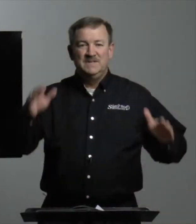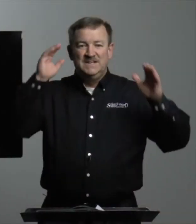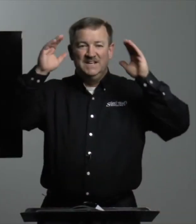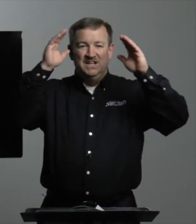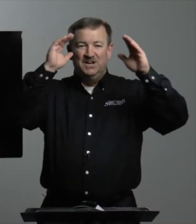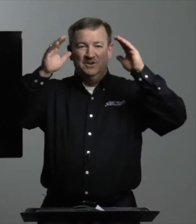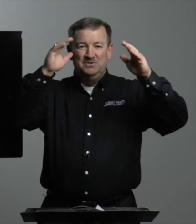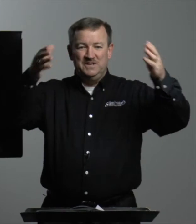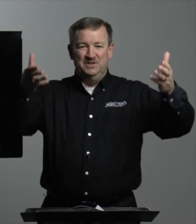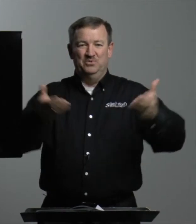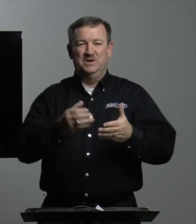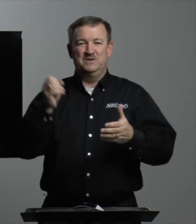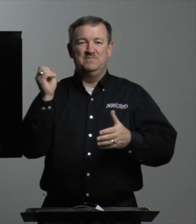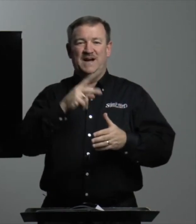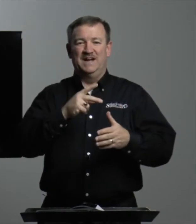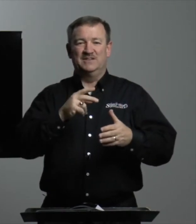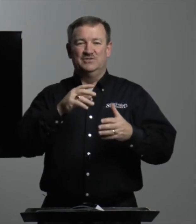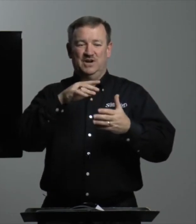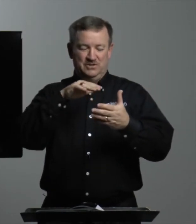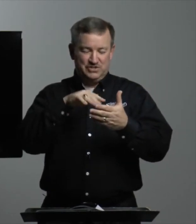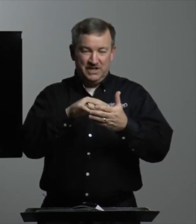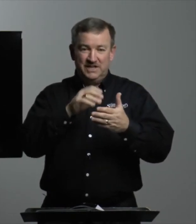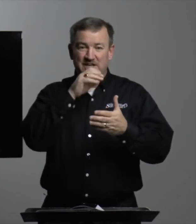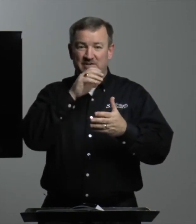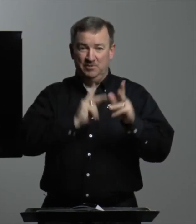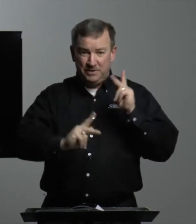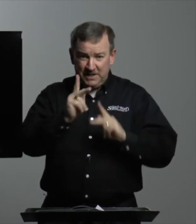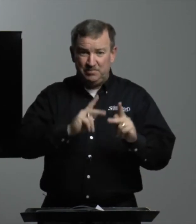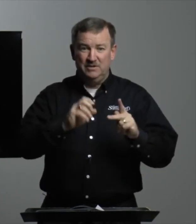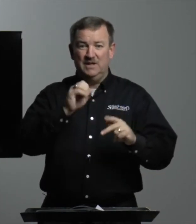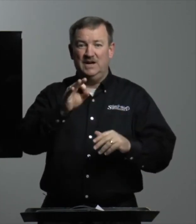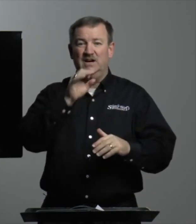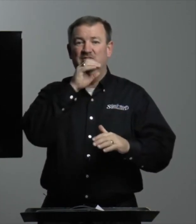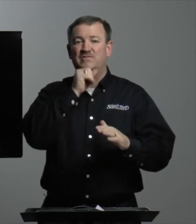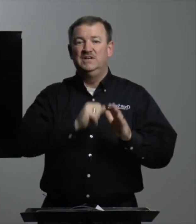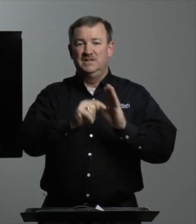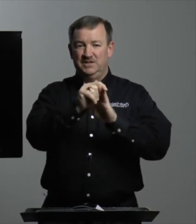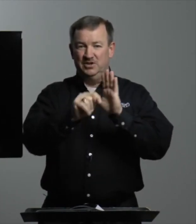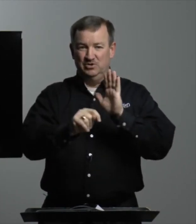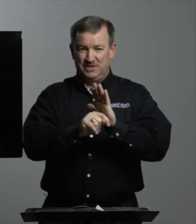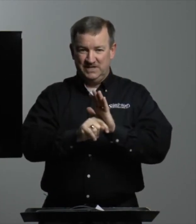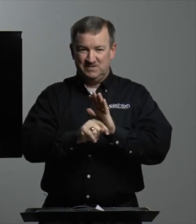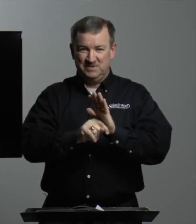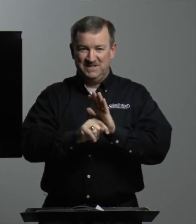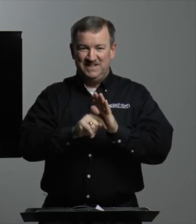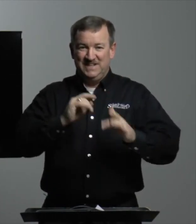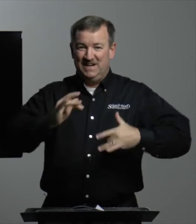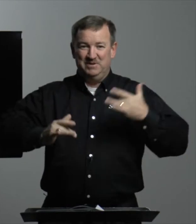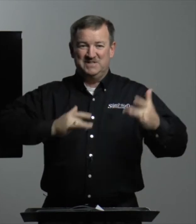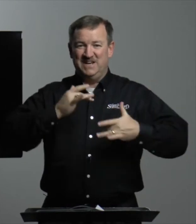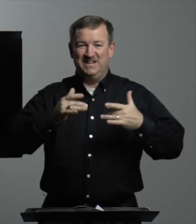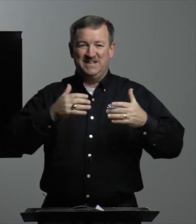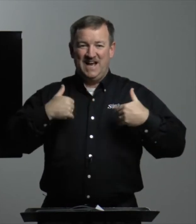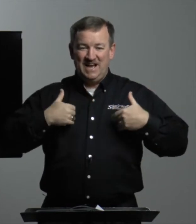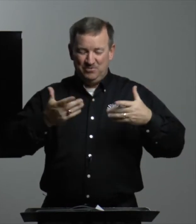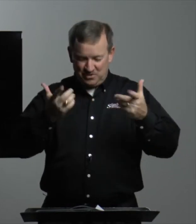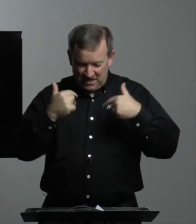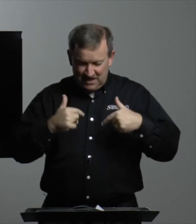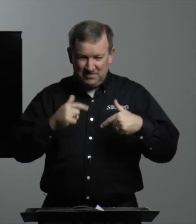Hello, and welcome back to our study of the people of the Old Testament. I'm excited to have you come.